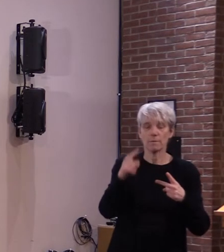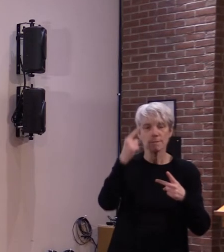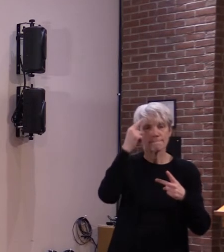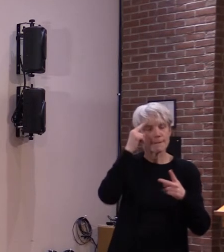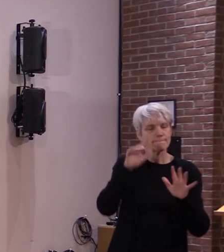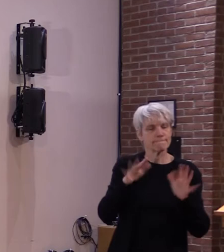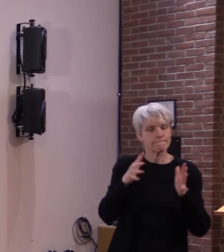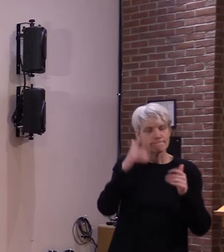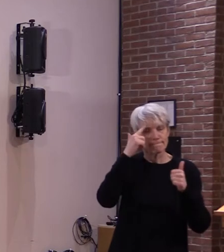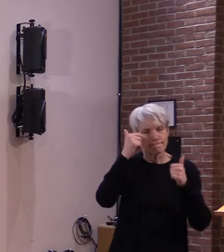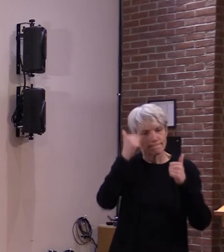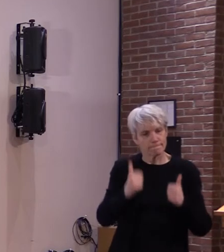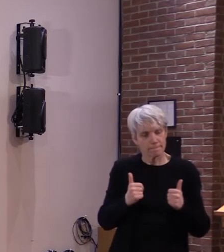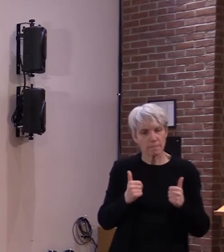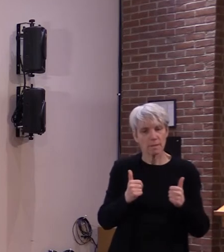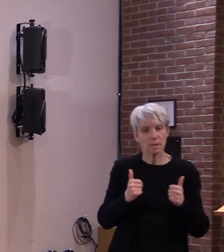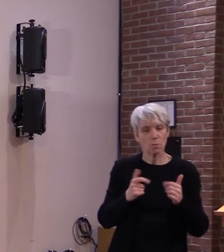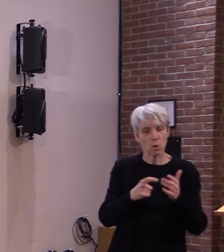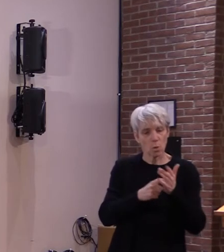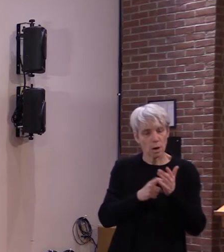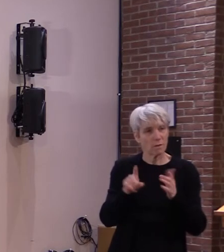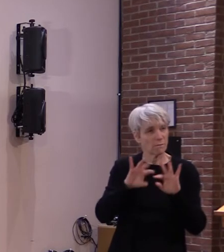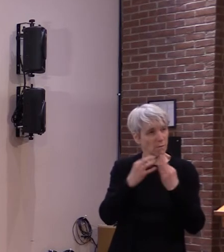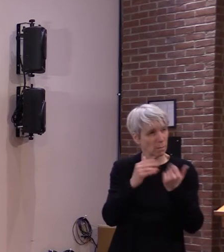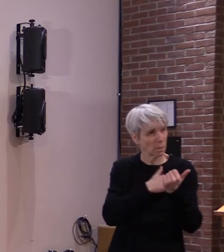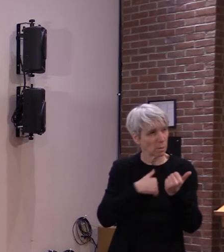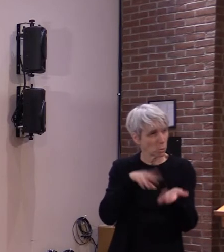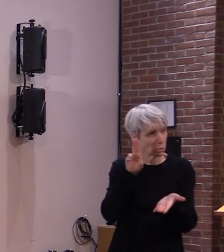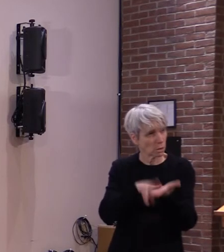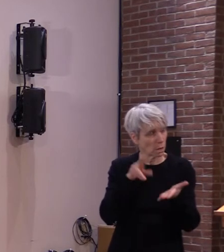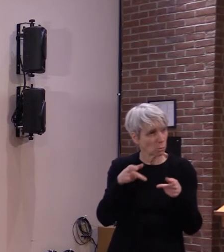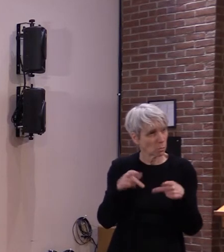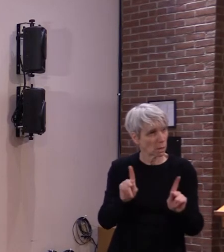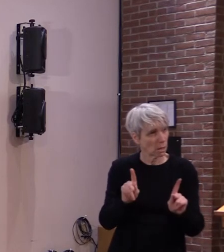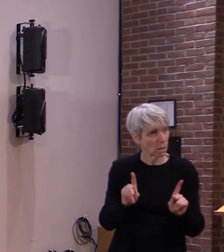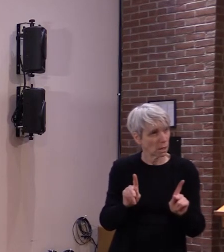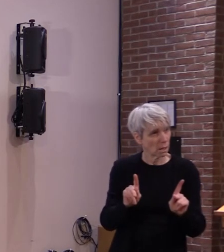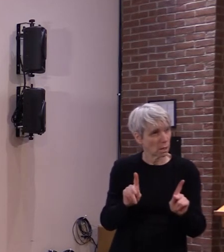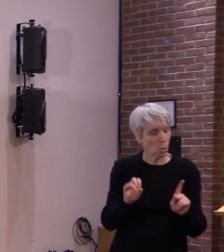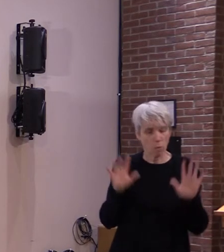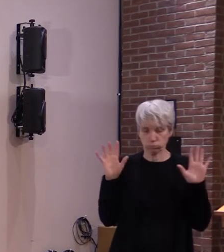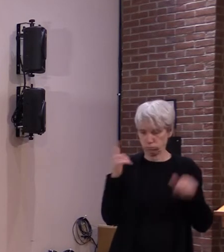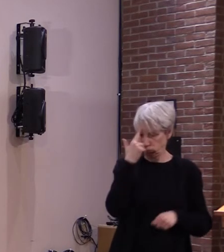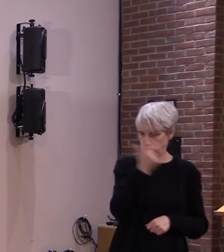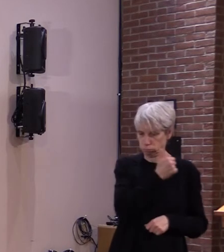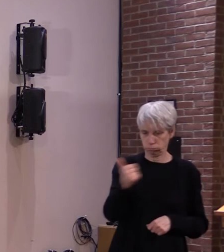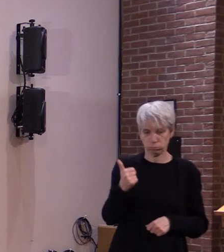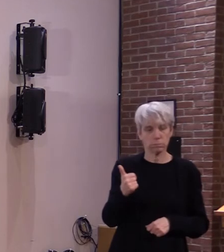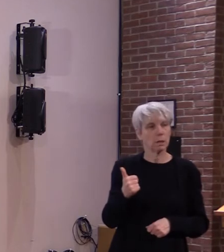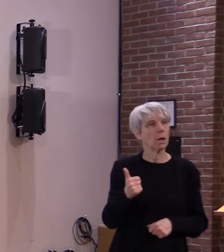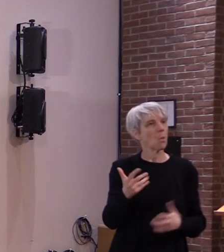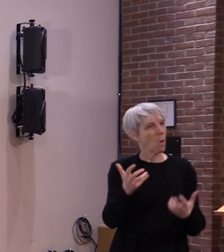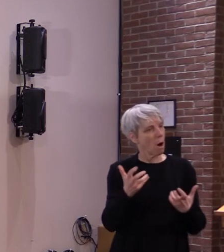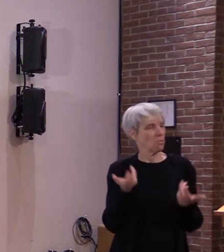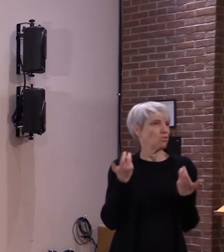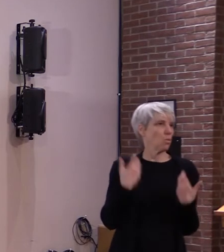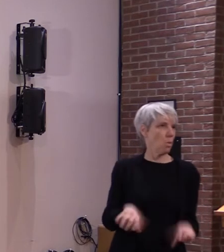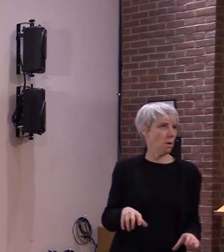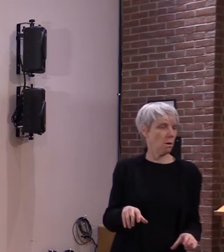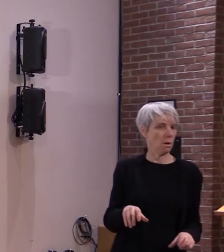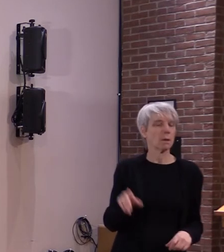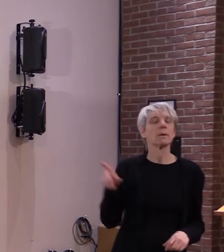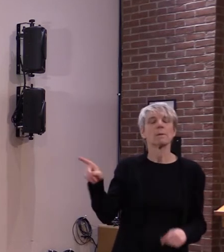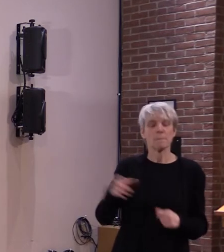what they're dealing with health wise or will this be something they decide on their own on a voluntary basis yeah as we've